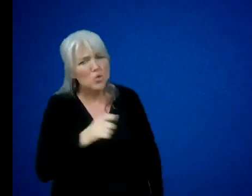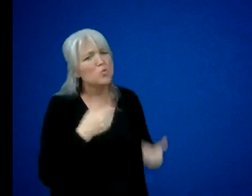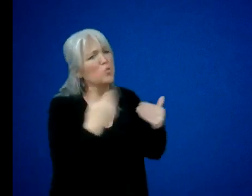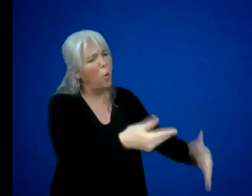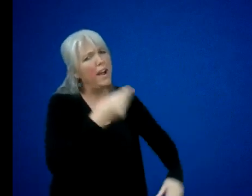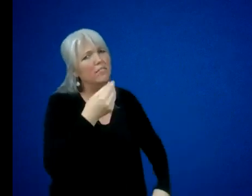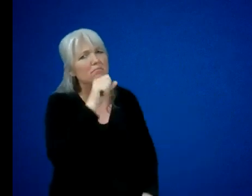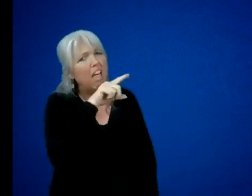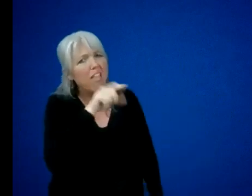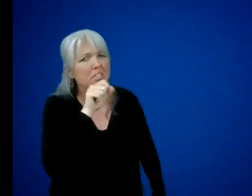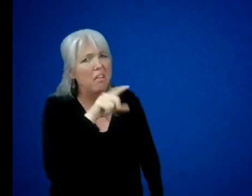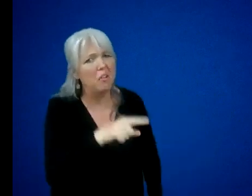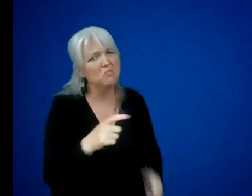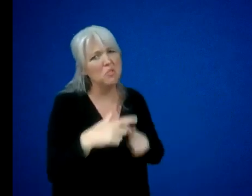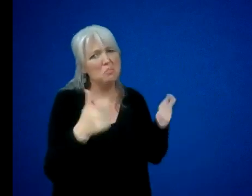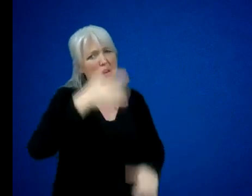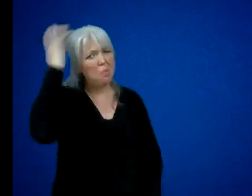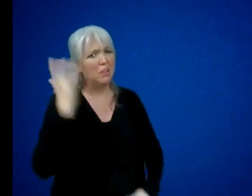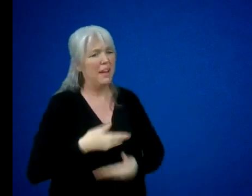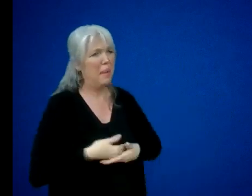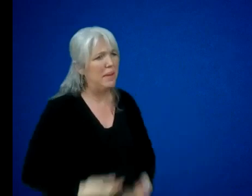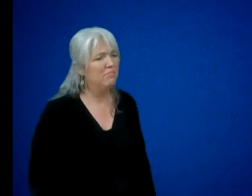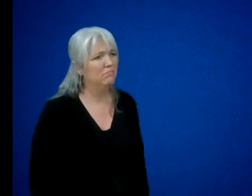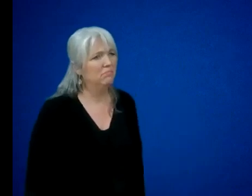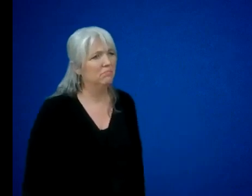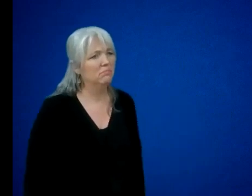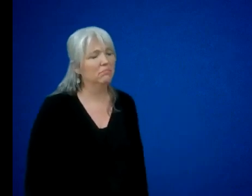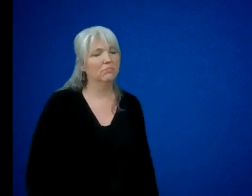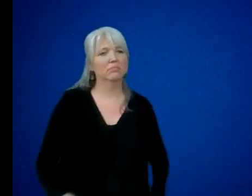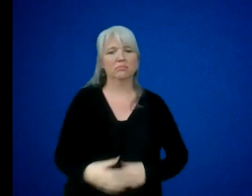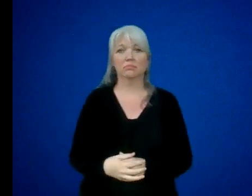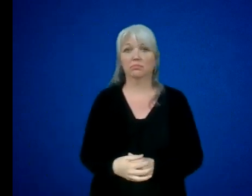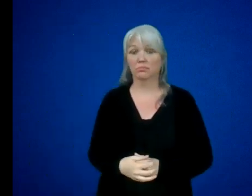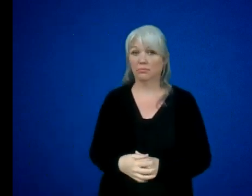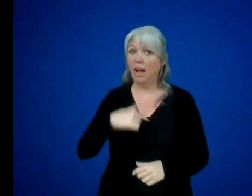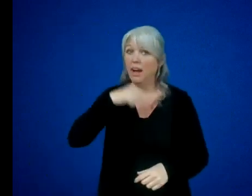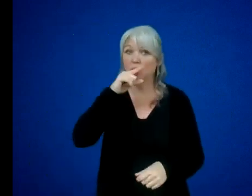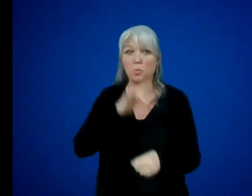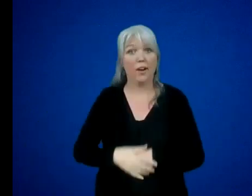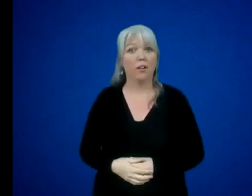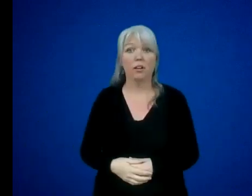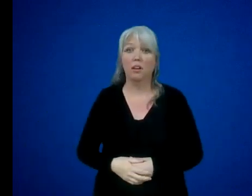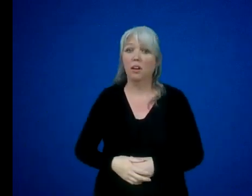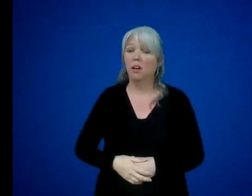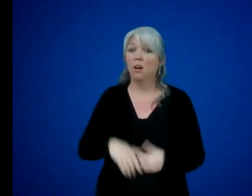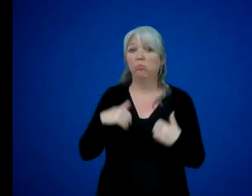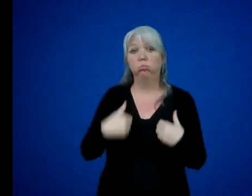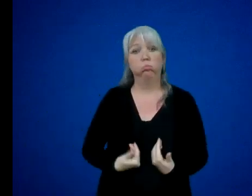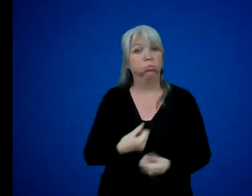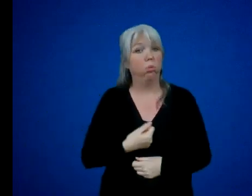tell on me if you want, you big bald-headed baby. I swear it about wore me out yelling at Dunlap